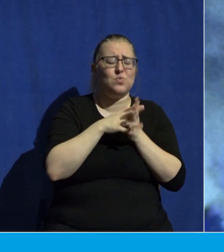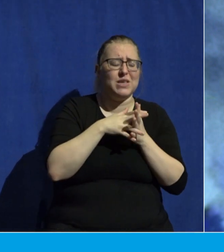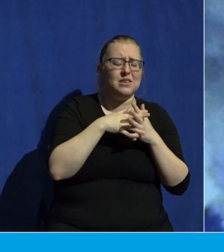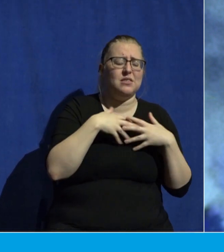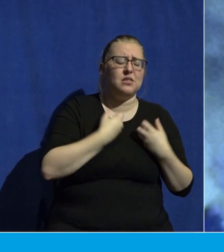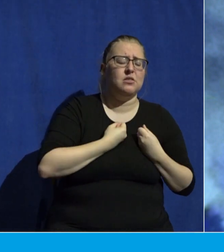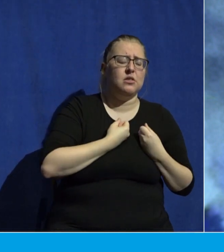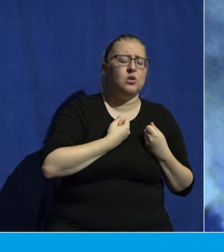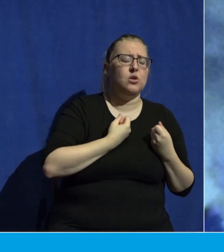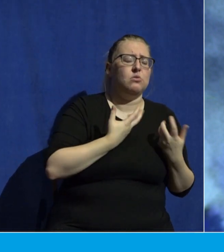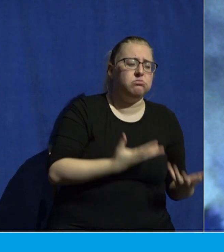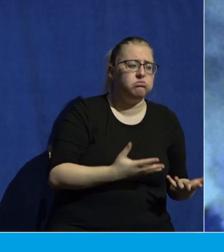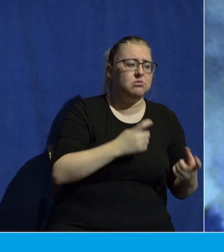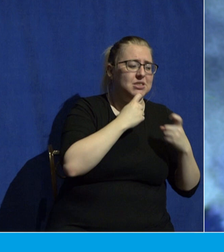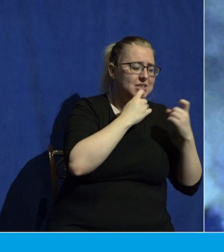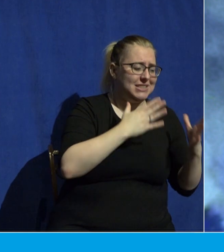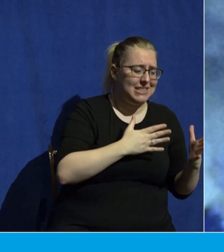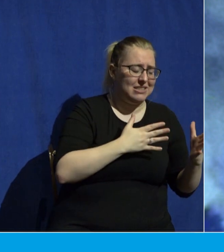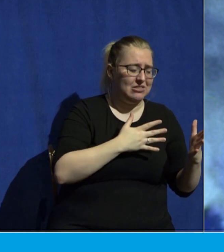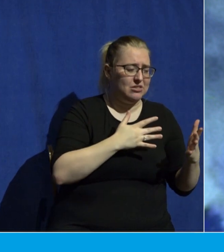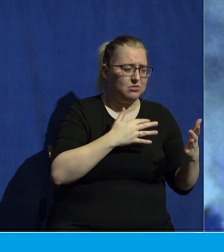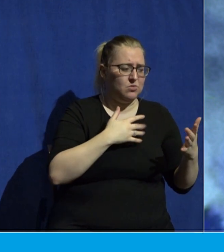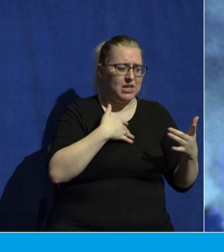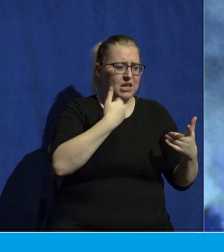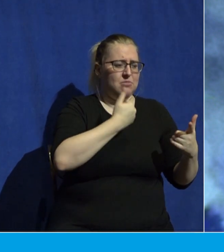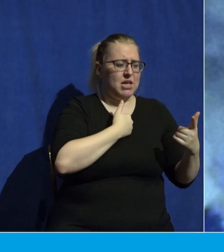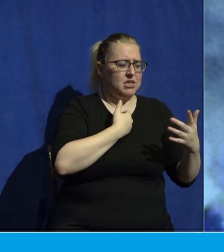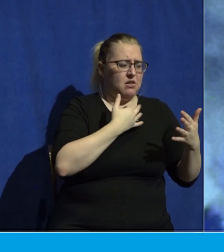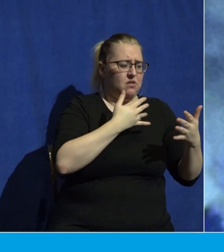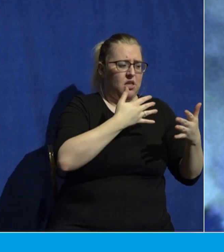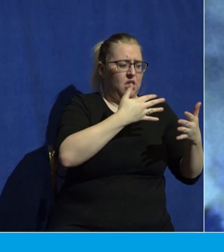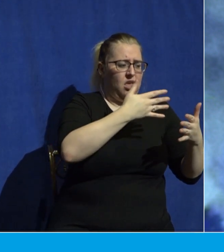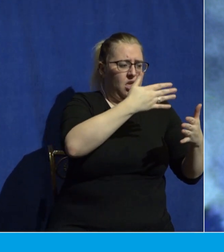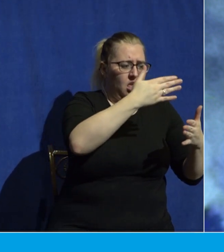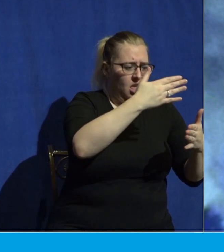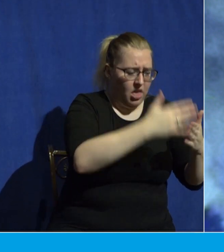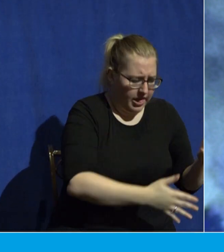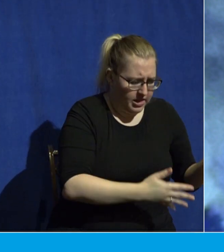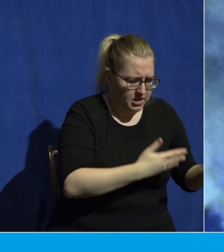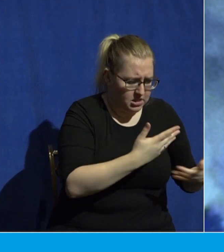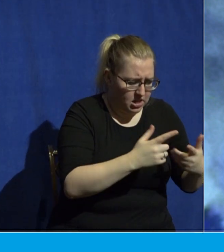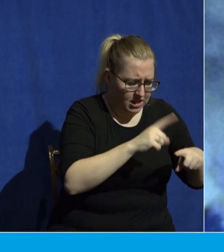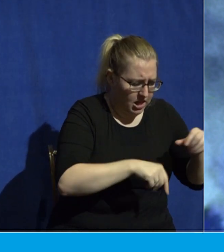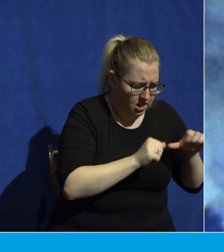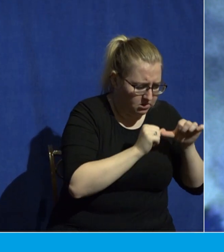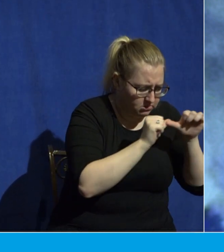For when they come to the end of themselves and believe in the Son of God, believe into Jesus,